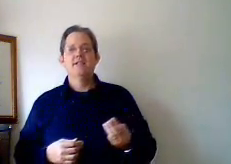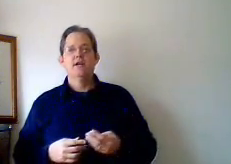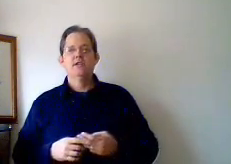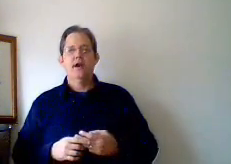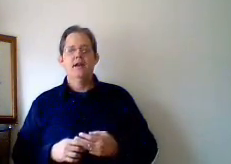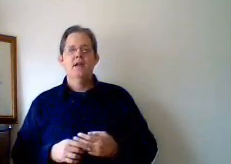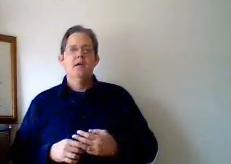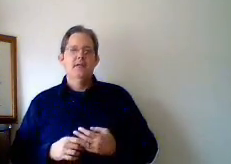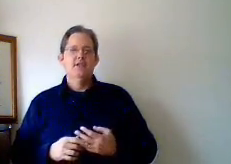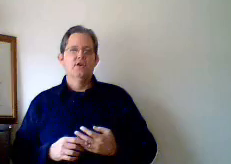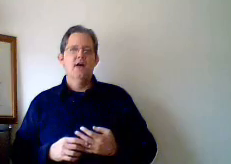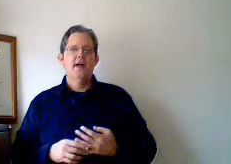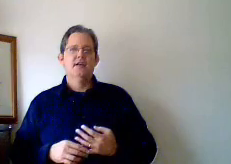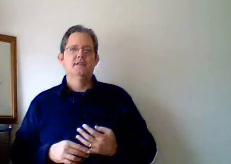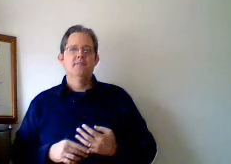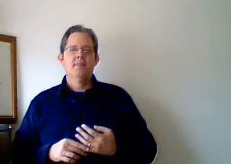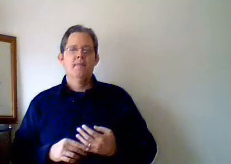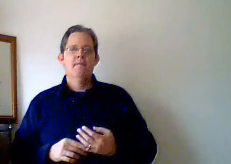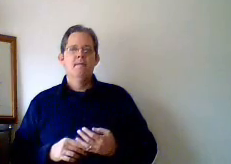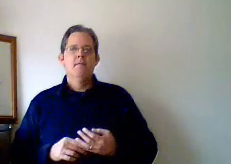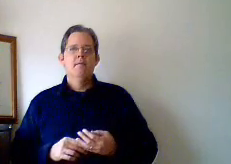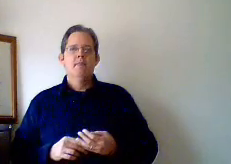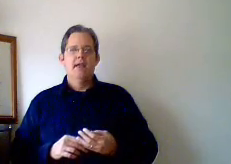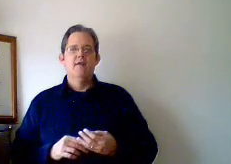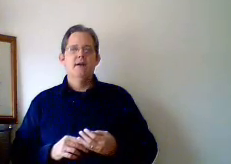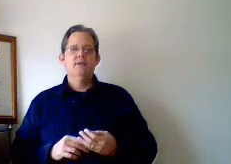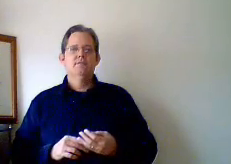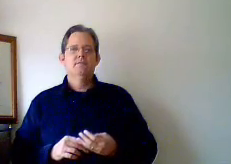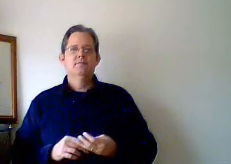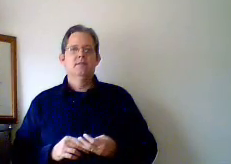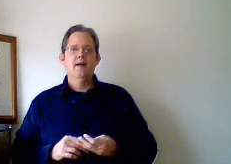sales training, please do contact us. Thank you very much. Goodbye.